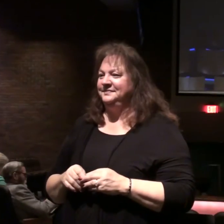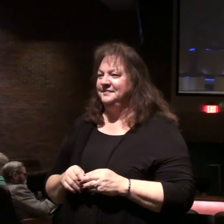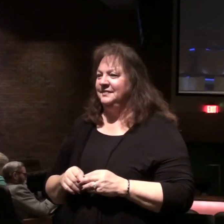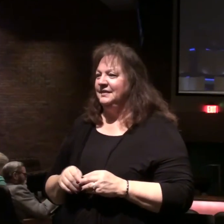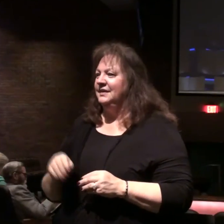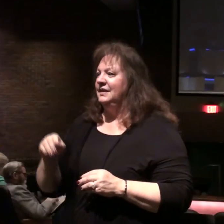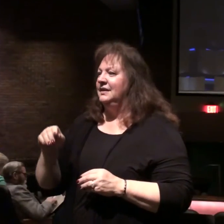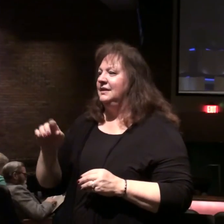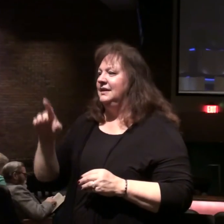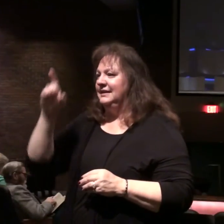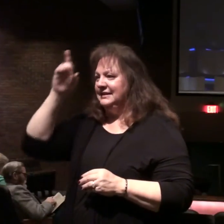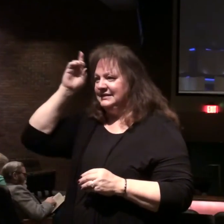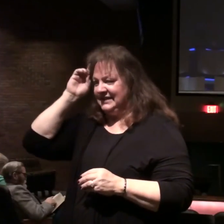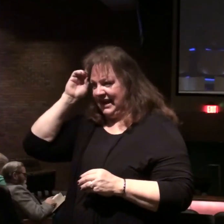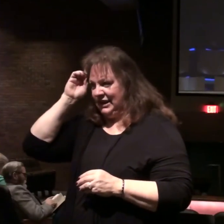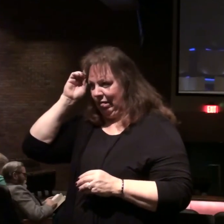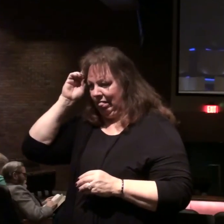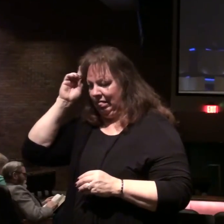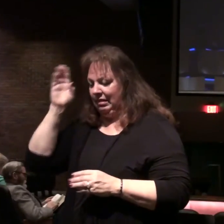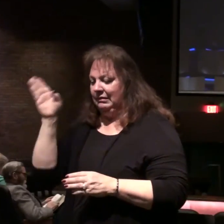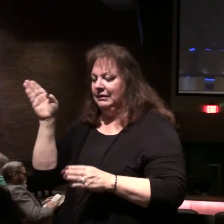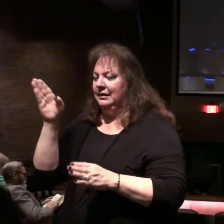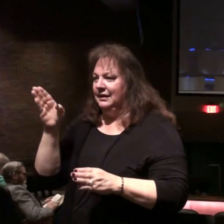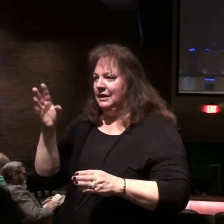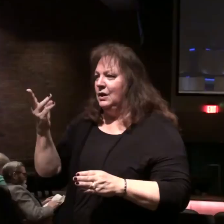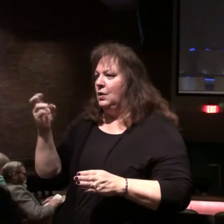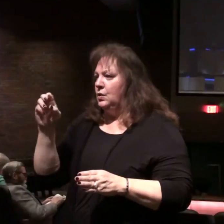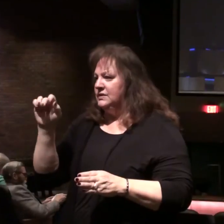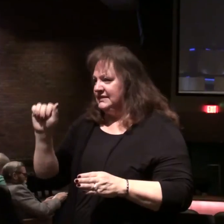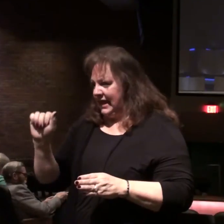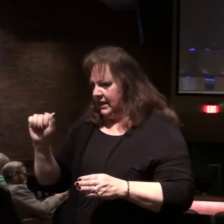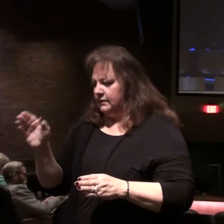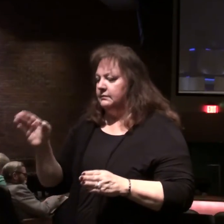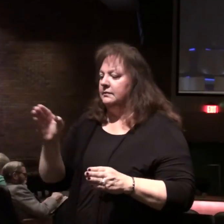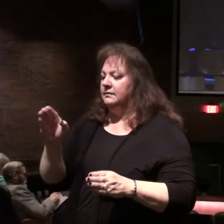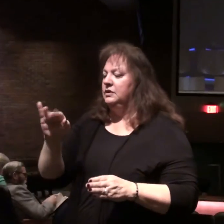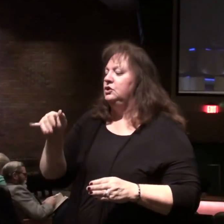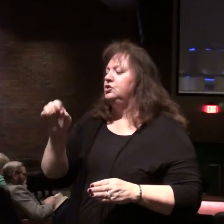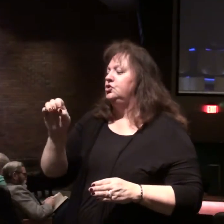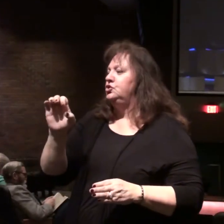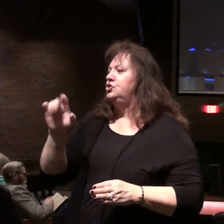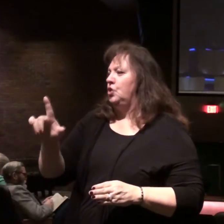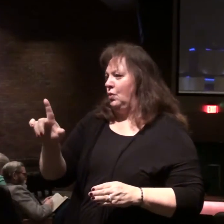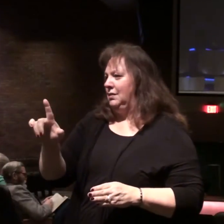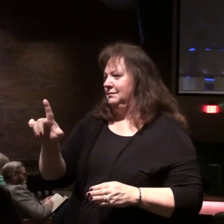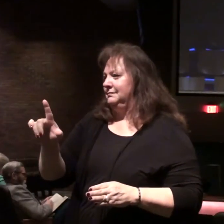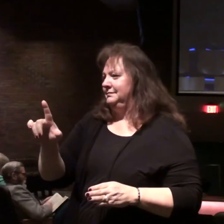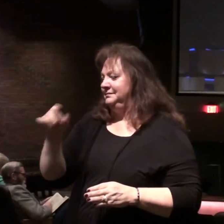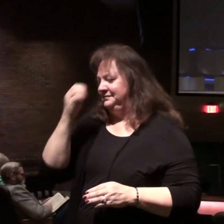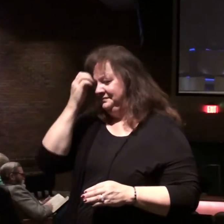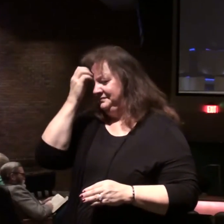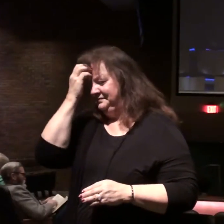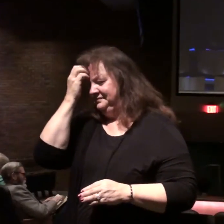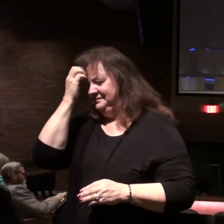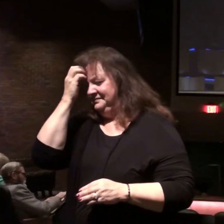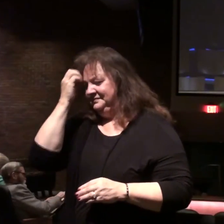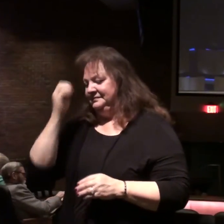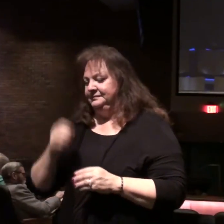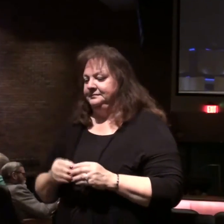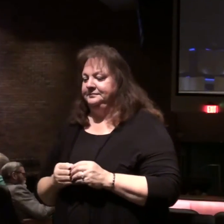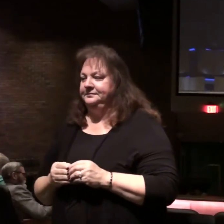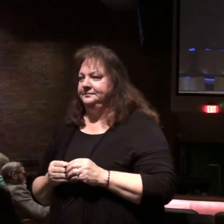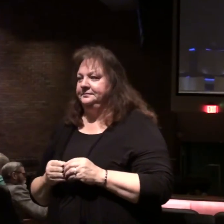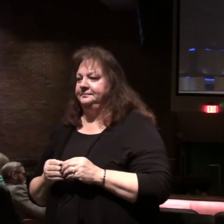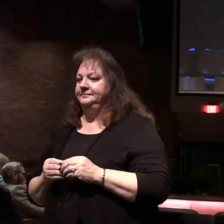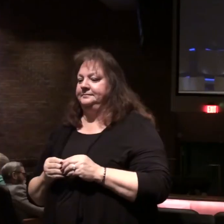After the book of Daniel, we were in the book of Daniel, then you have Hosea, then you have Joel. You hit those smaller prophetic books that